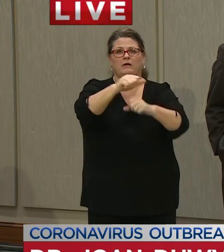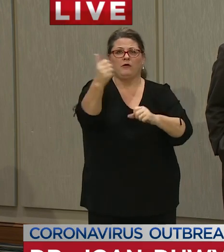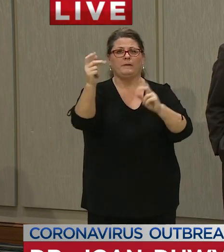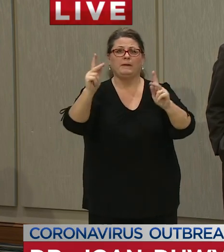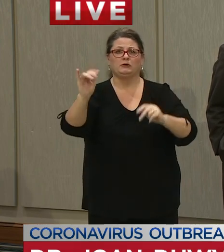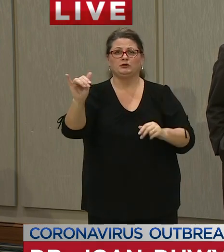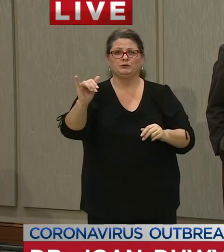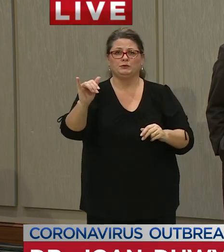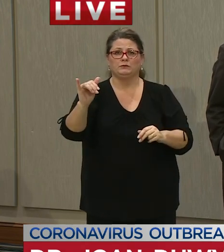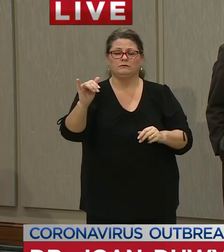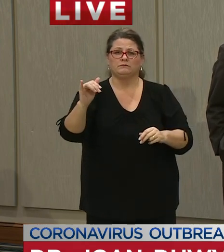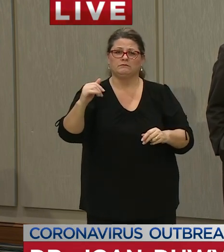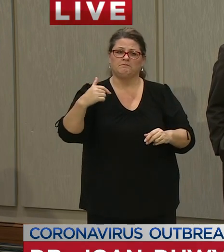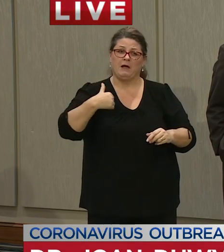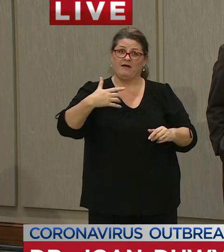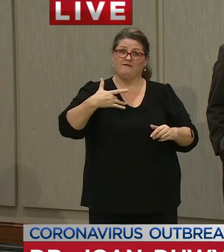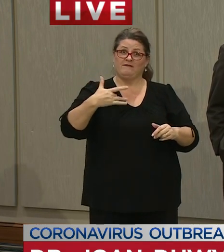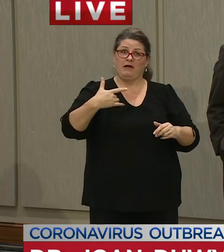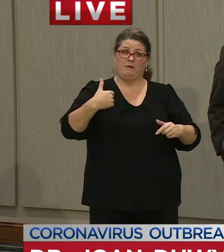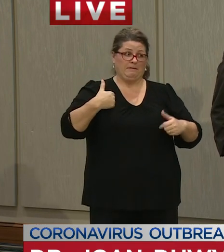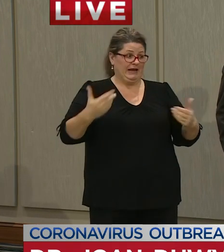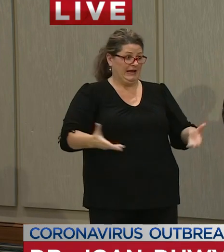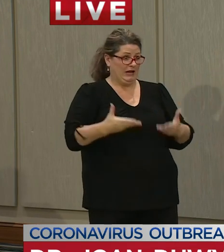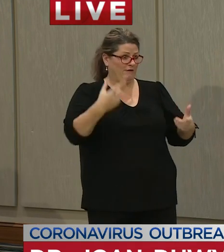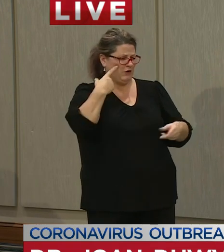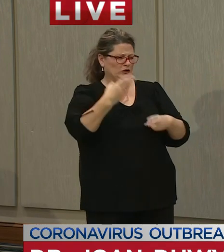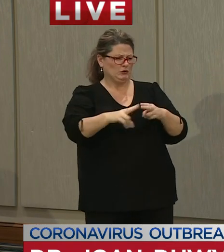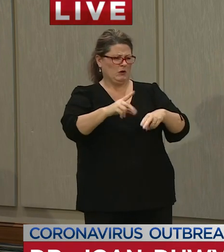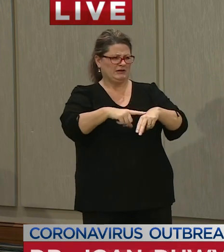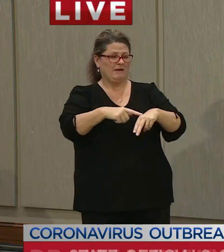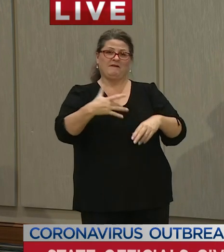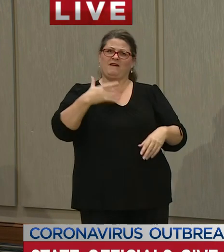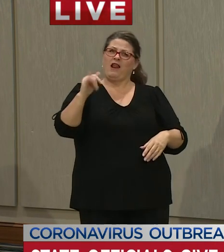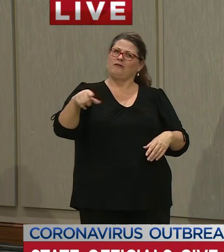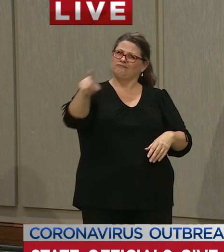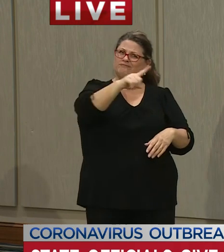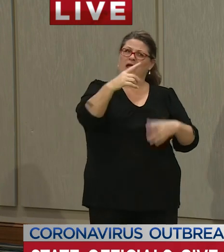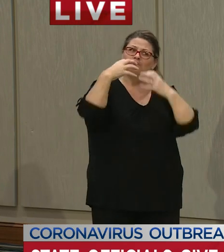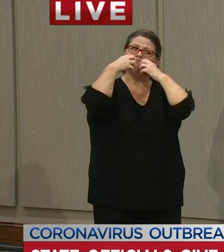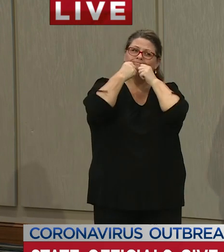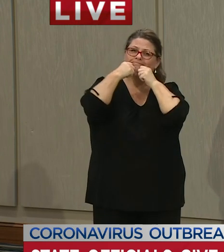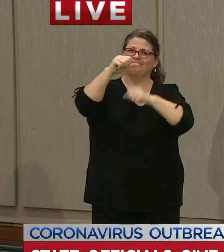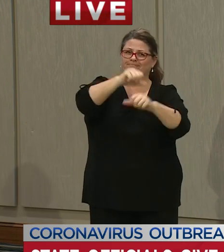sense i get that south carolinians take care of each other and also